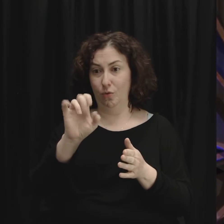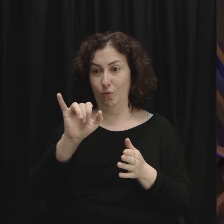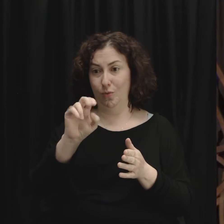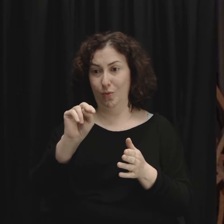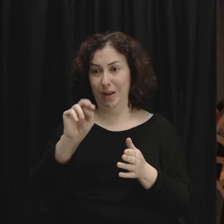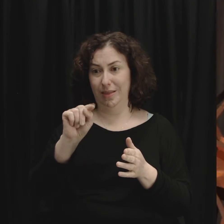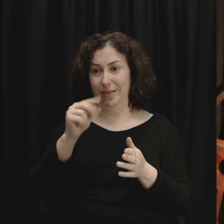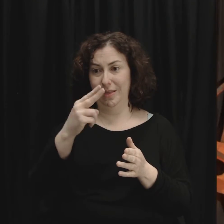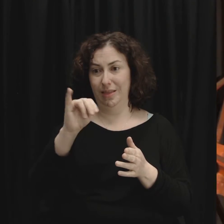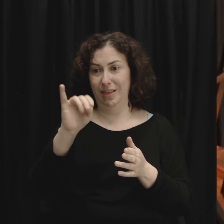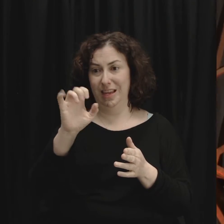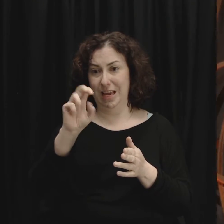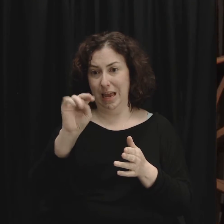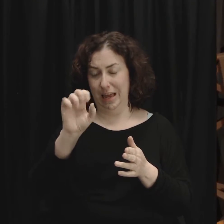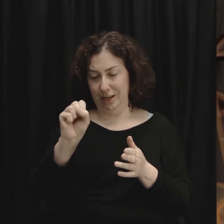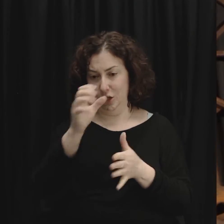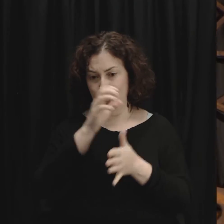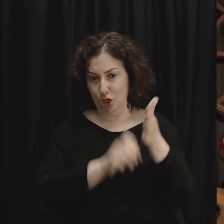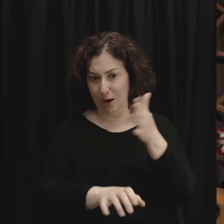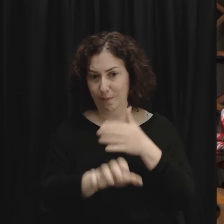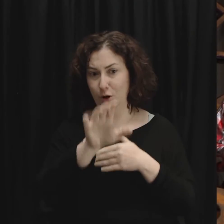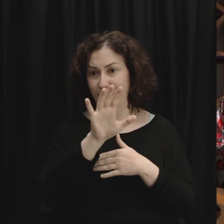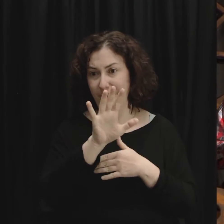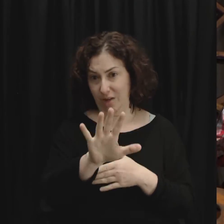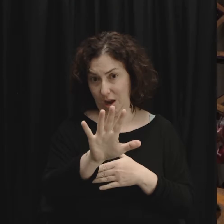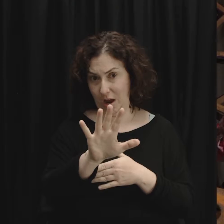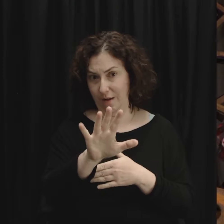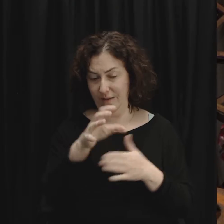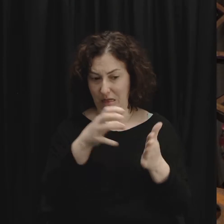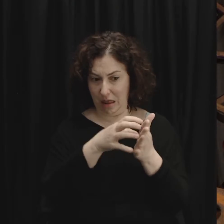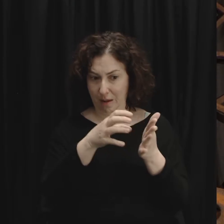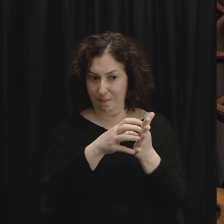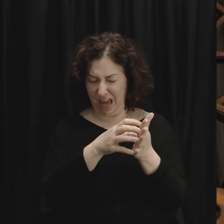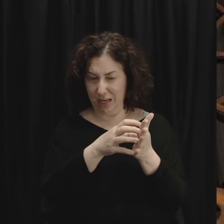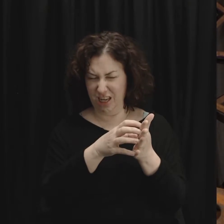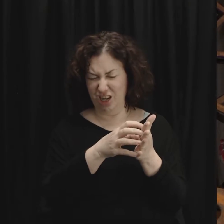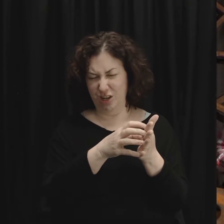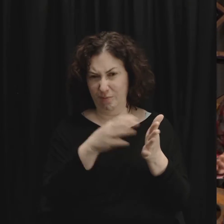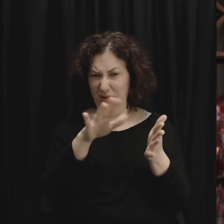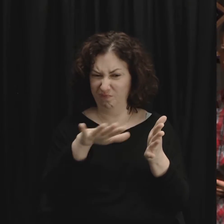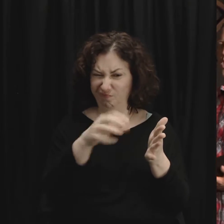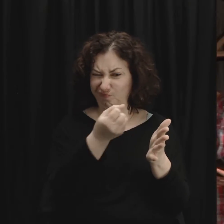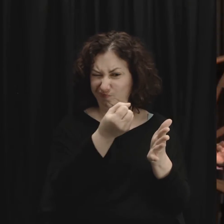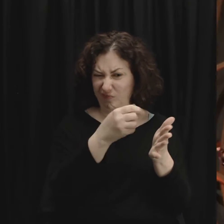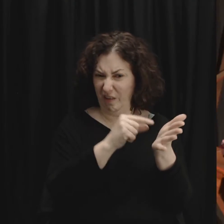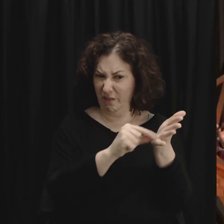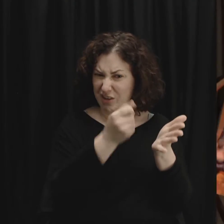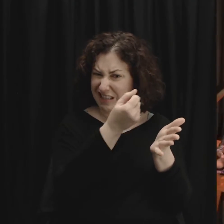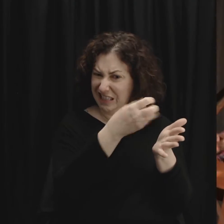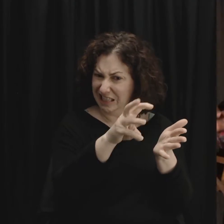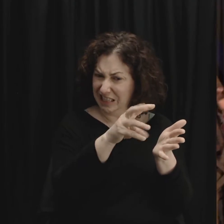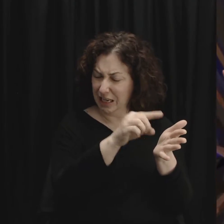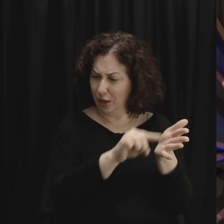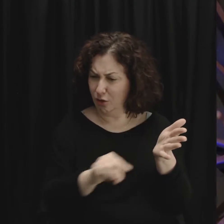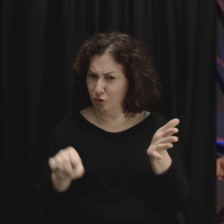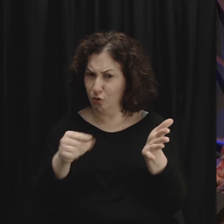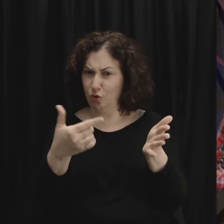5. This is a passage of Scripture. I'm going to be in verses like 16 down to verse 21. So rich,